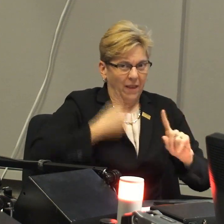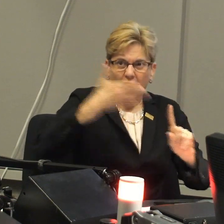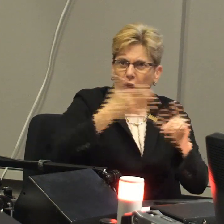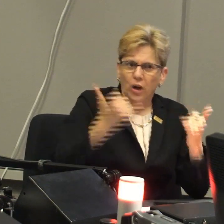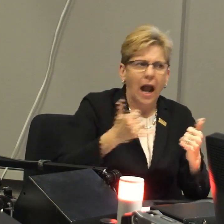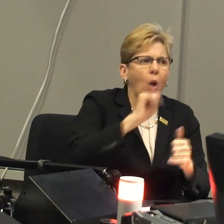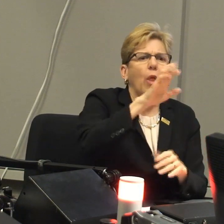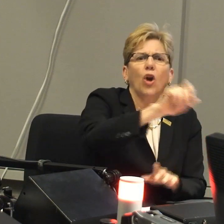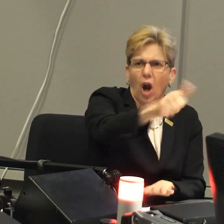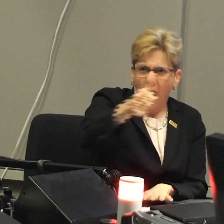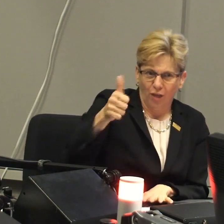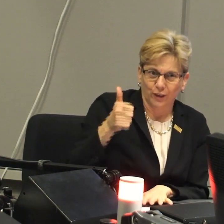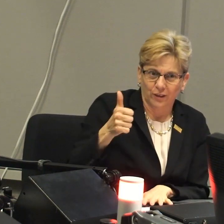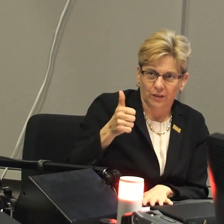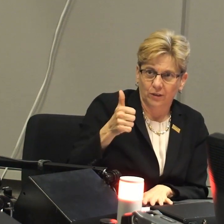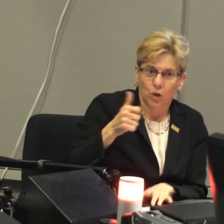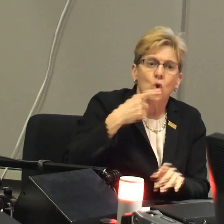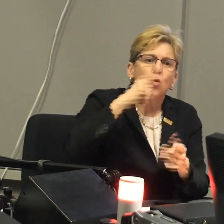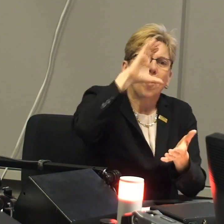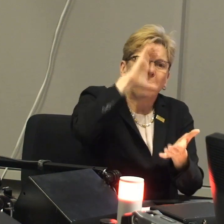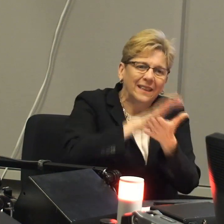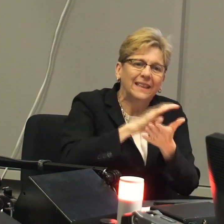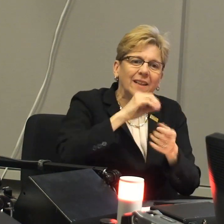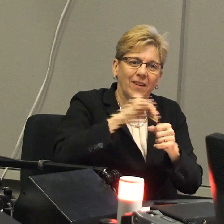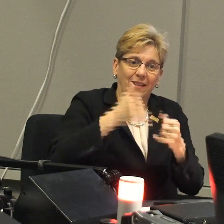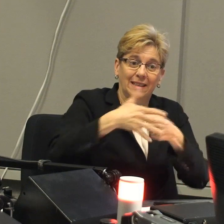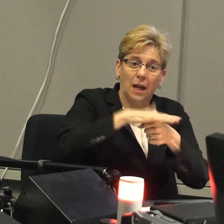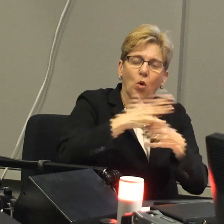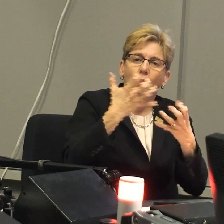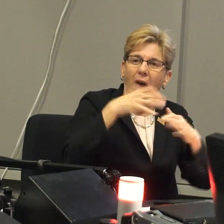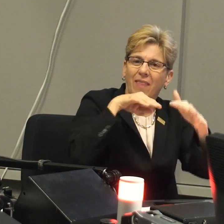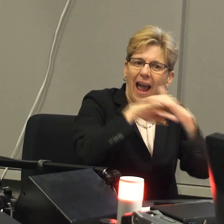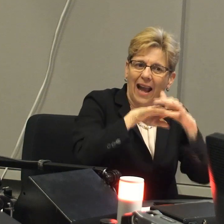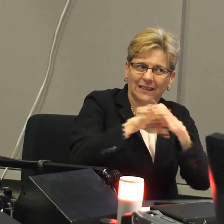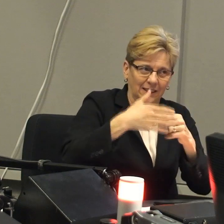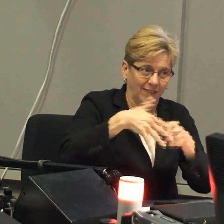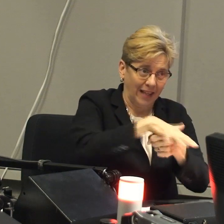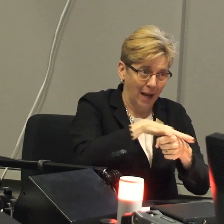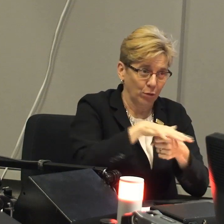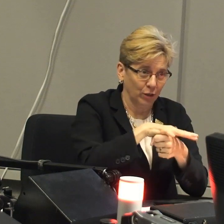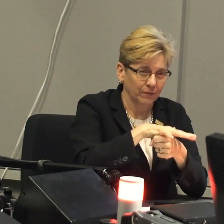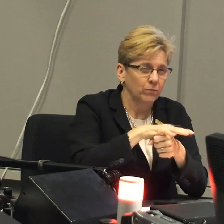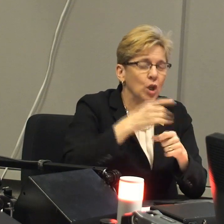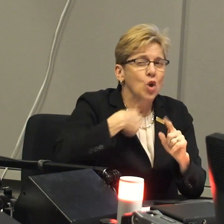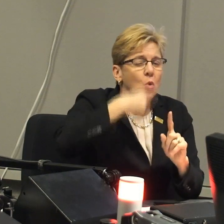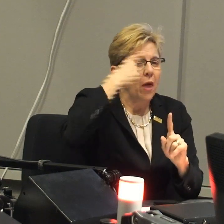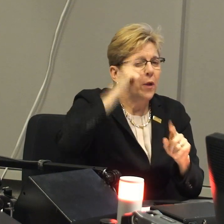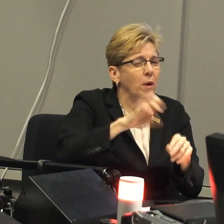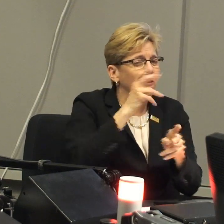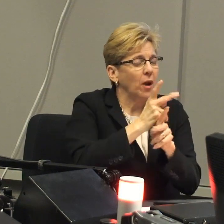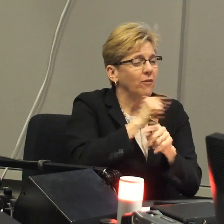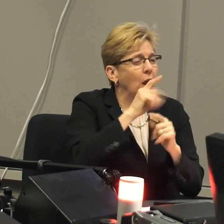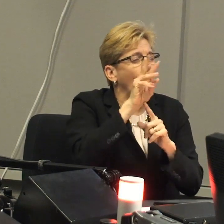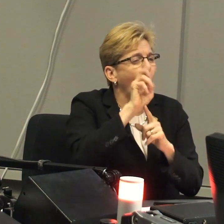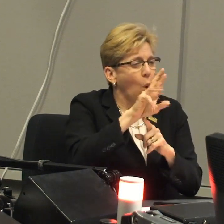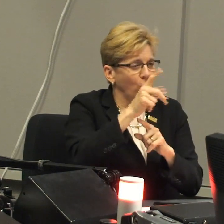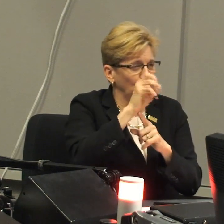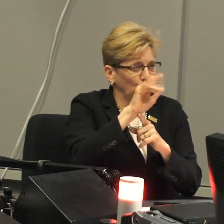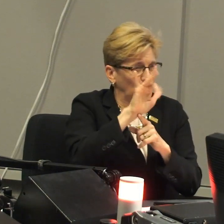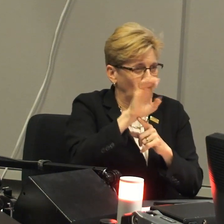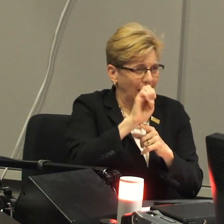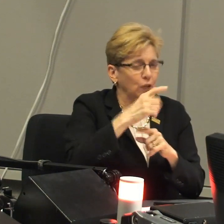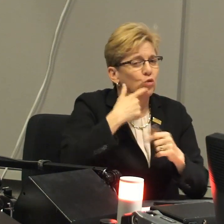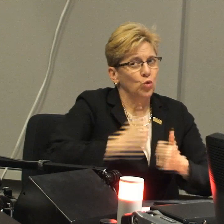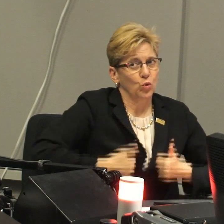And, you know, we have people who are living there now. I'm sure that there are others as well. And they believe in the neighborhood and they want to have access to the neighborhood.